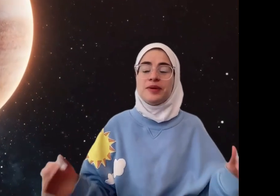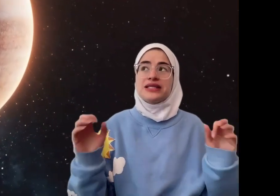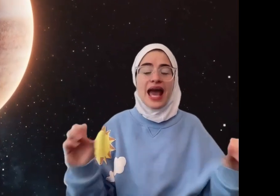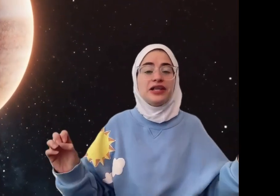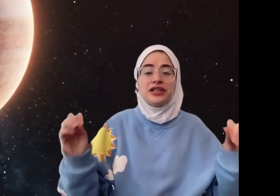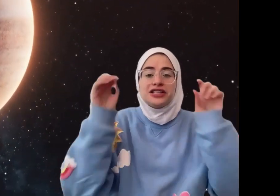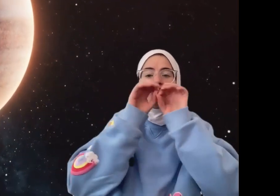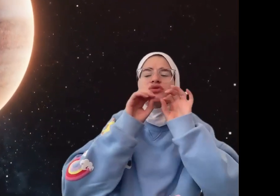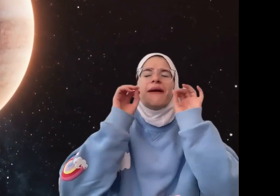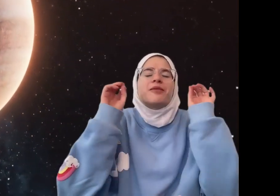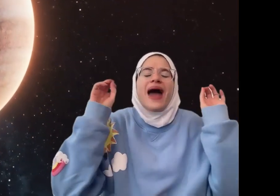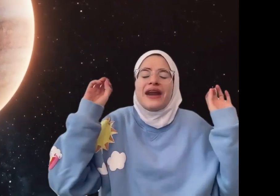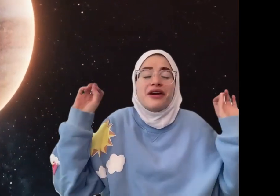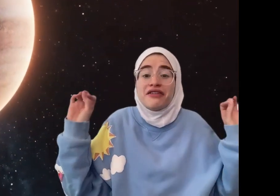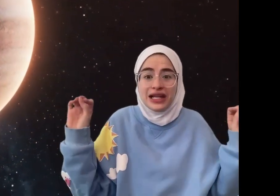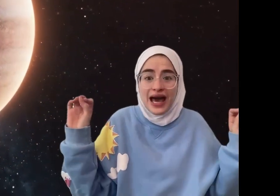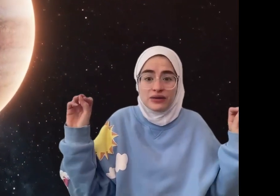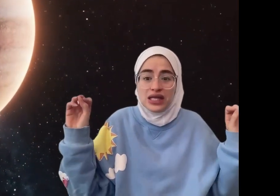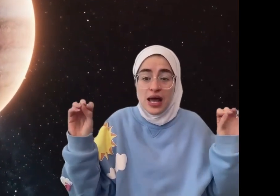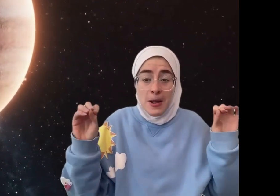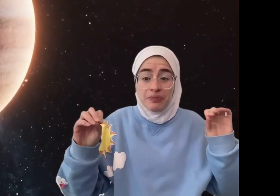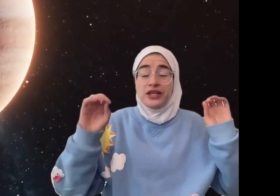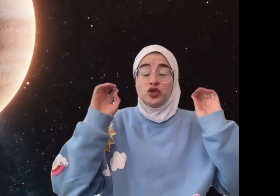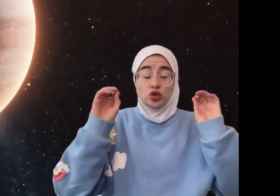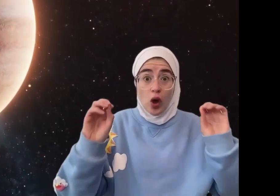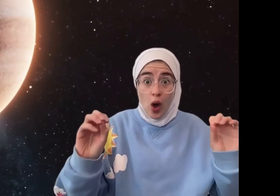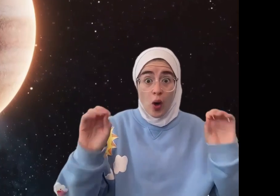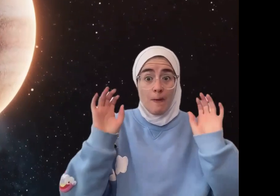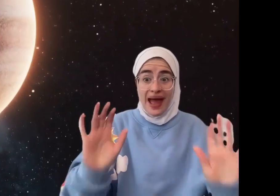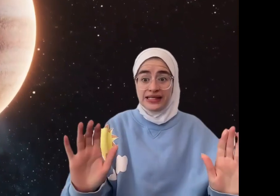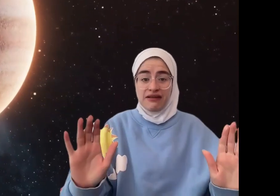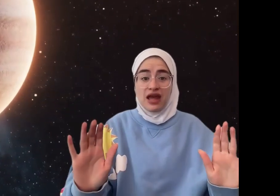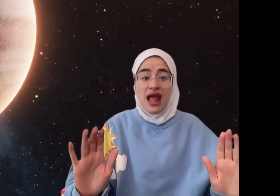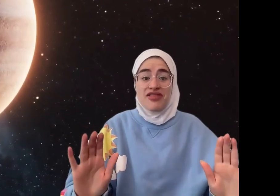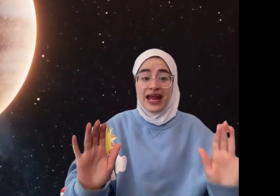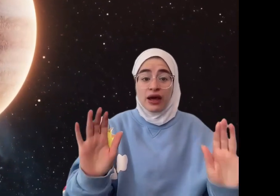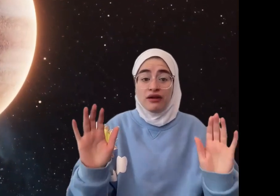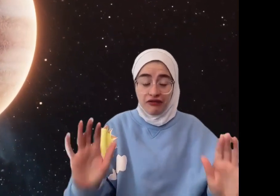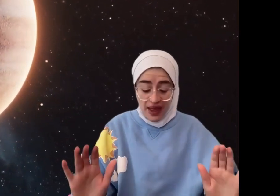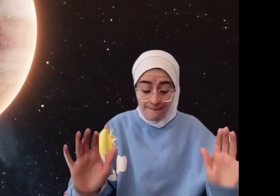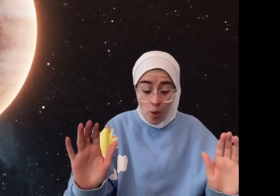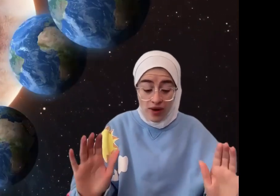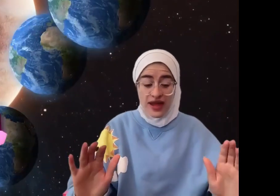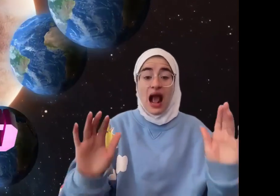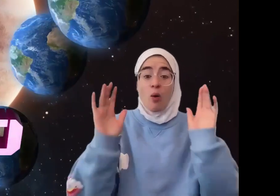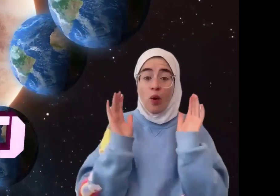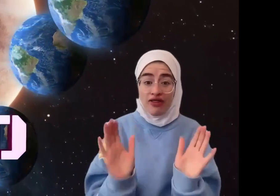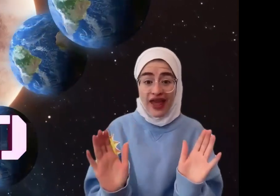spectacular striped pattern of clouds. It's so massive that it could fit more than 1